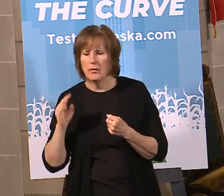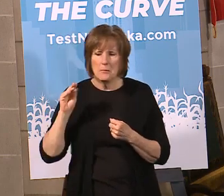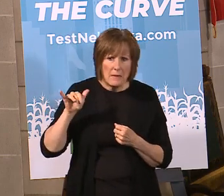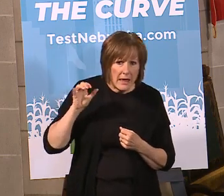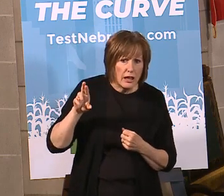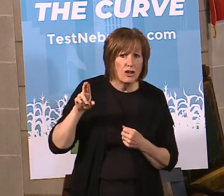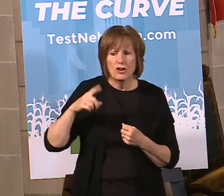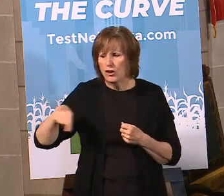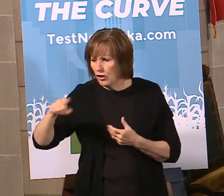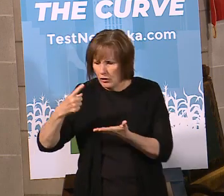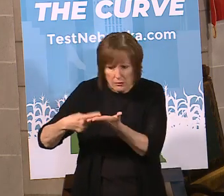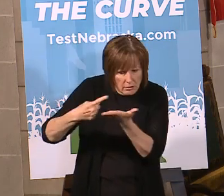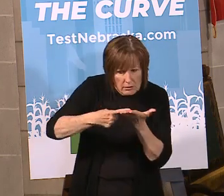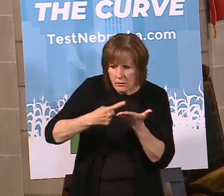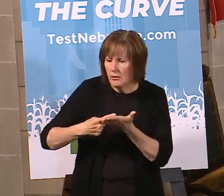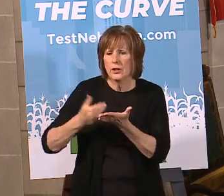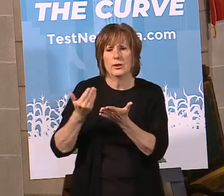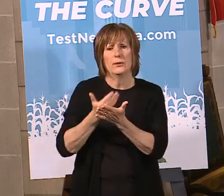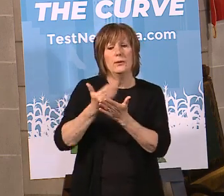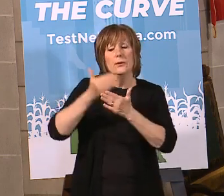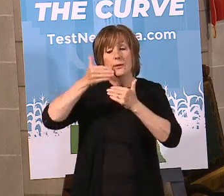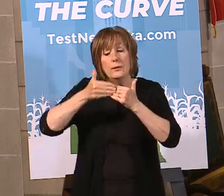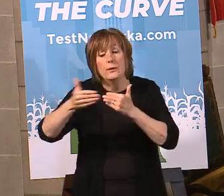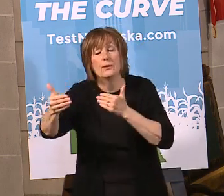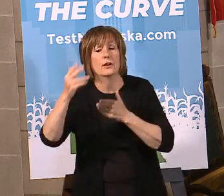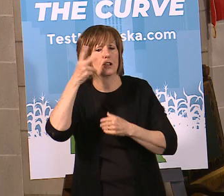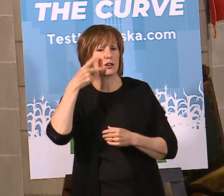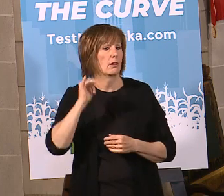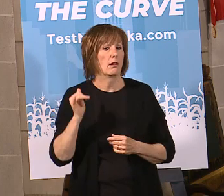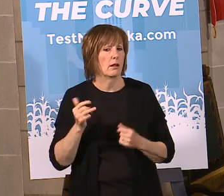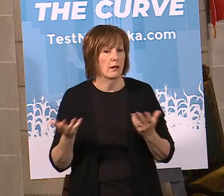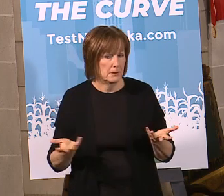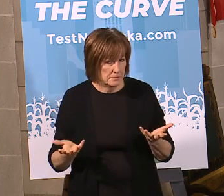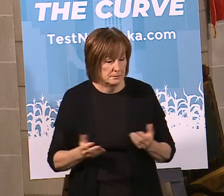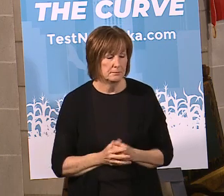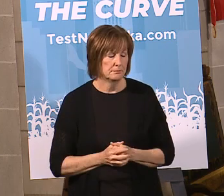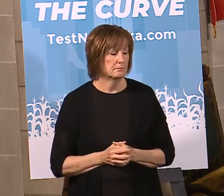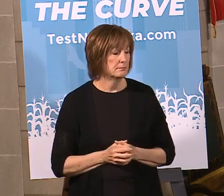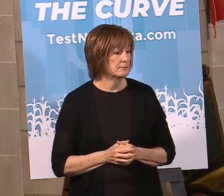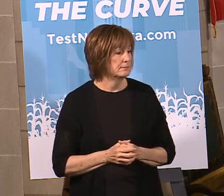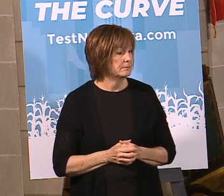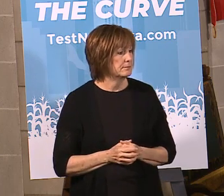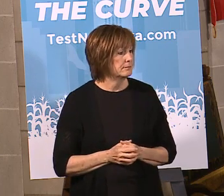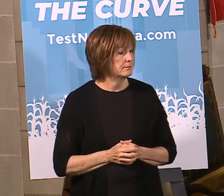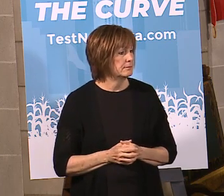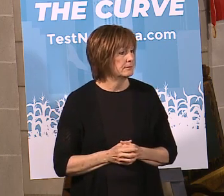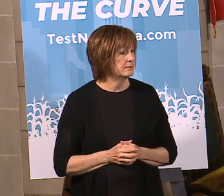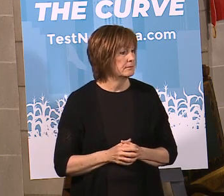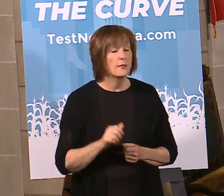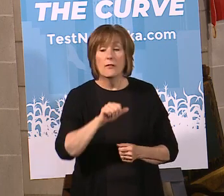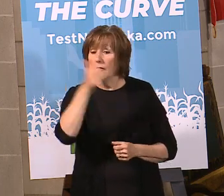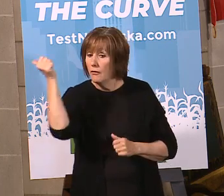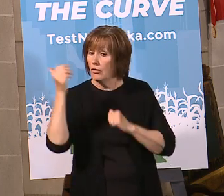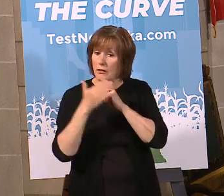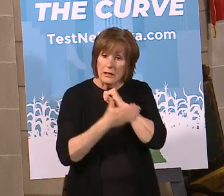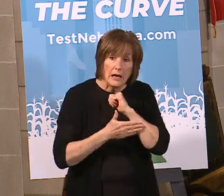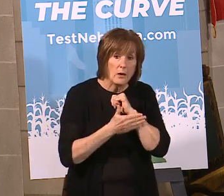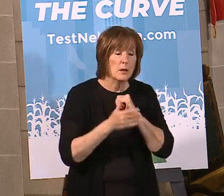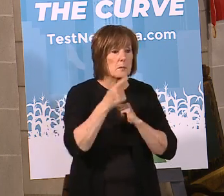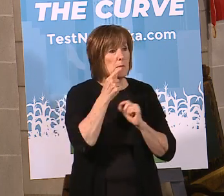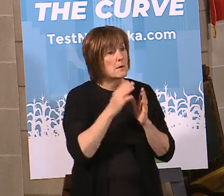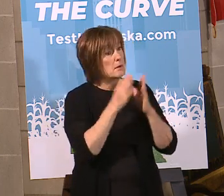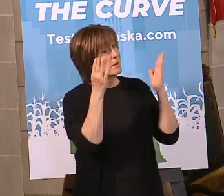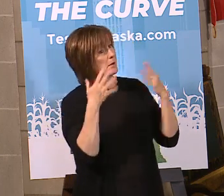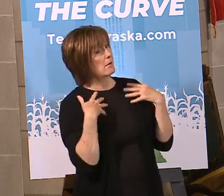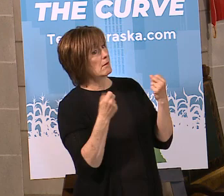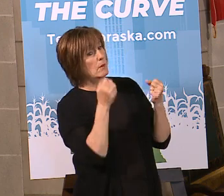what the new DHM will look like going forward there. And when that will take effect. Any other counties or public health districts due to